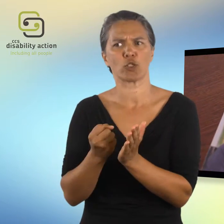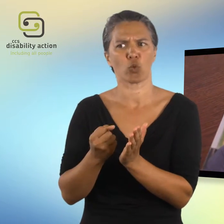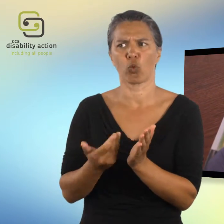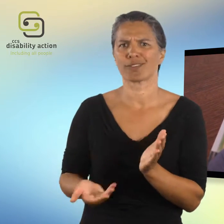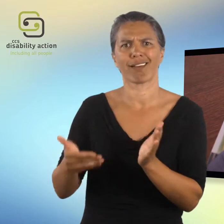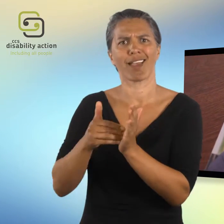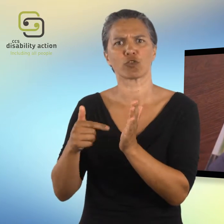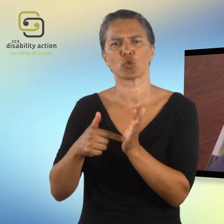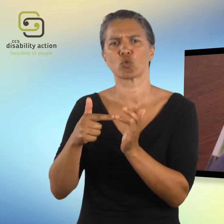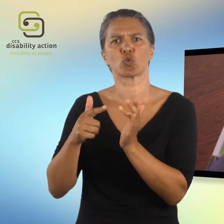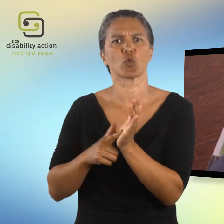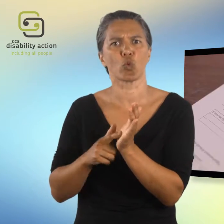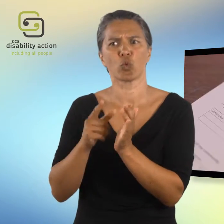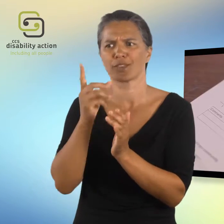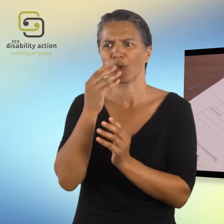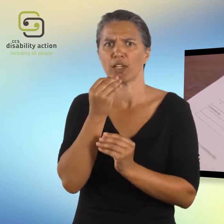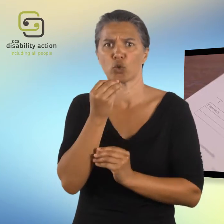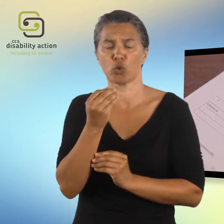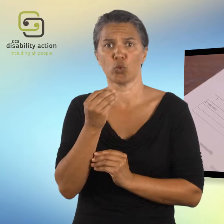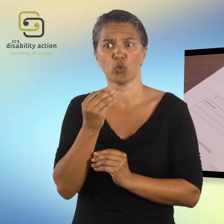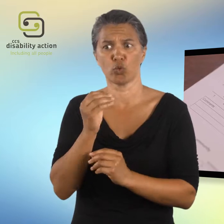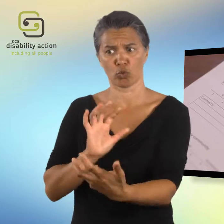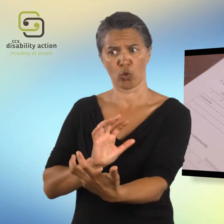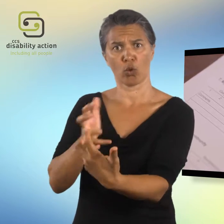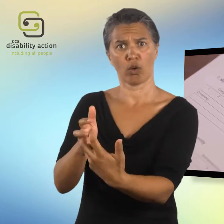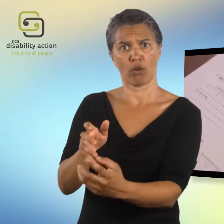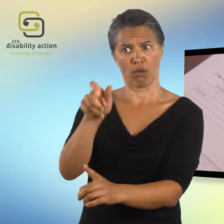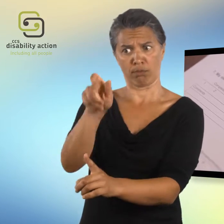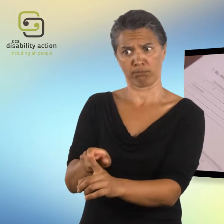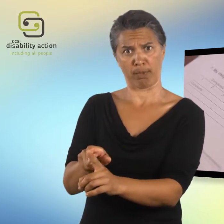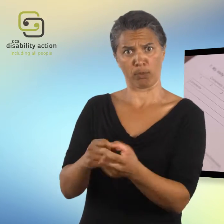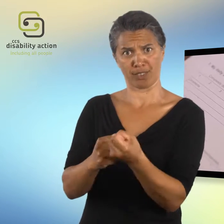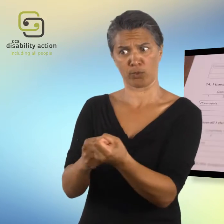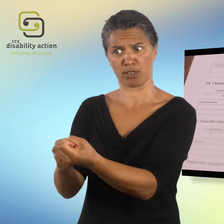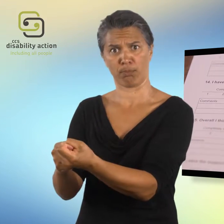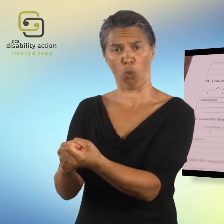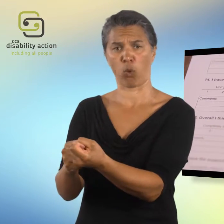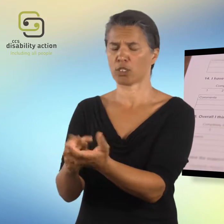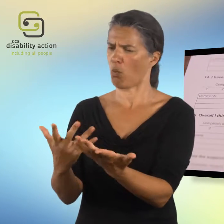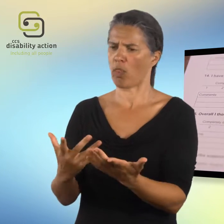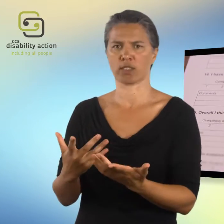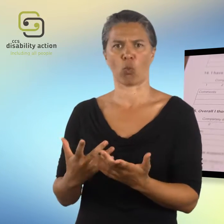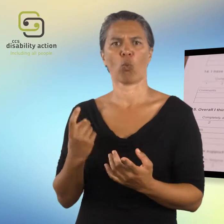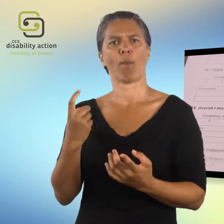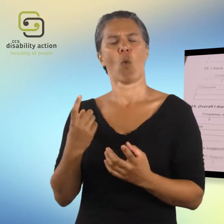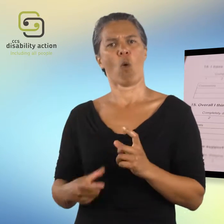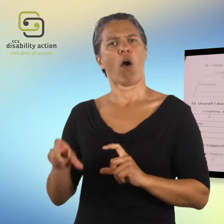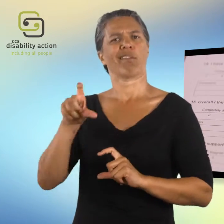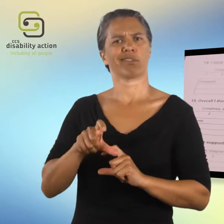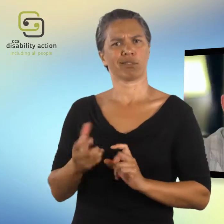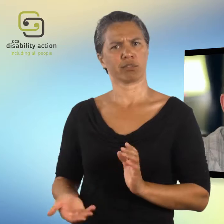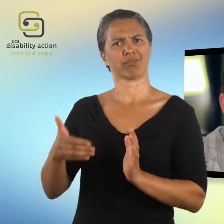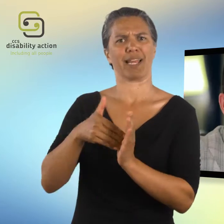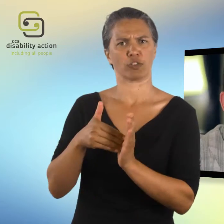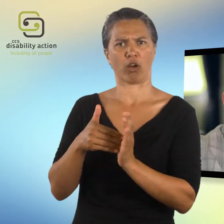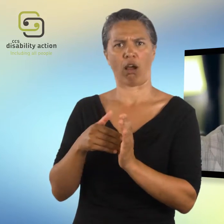or tools that we can use in meeting with people we support, it was just an extension of